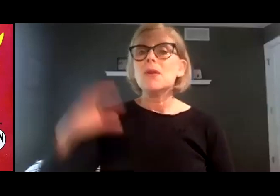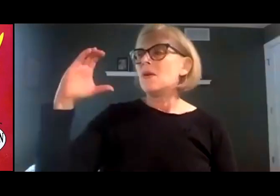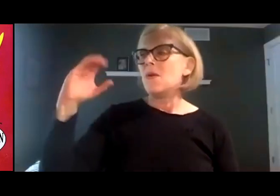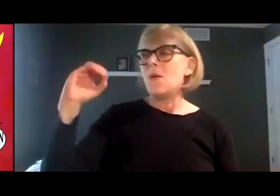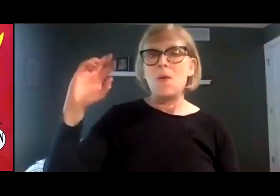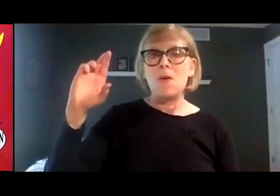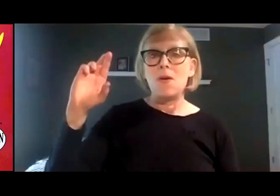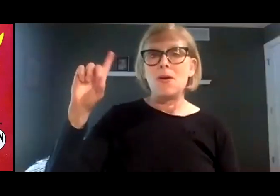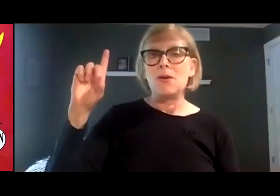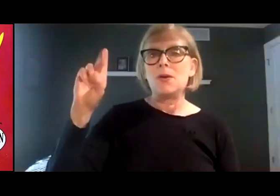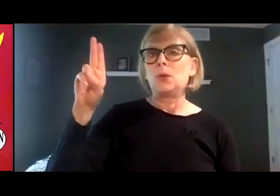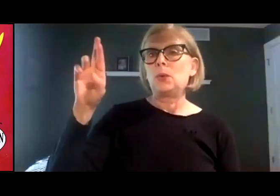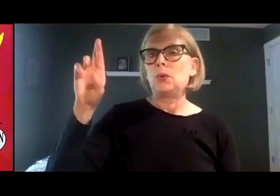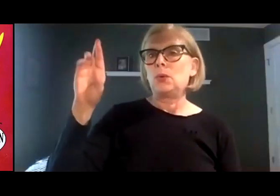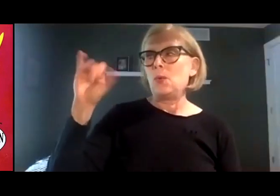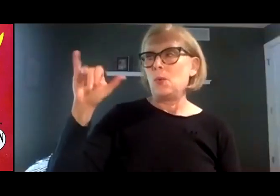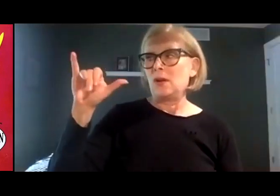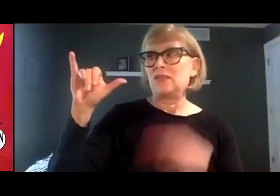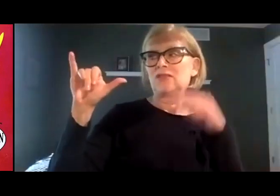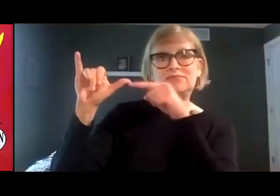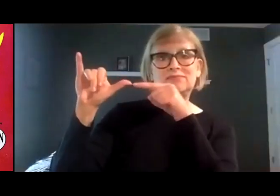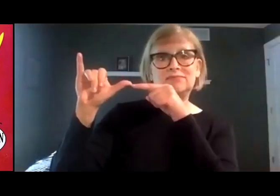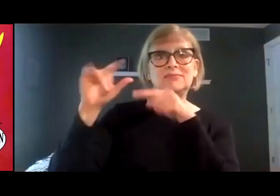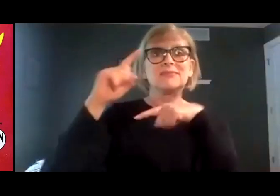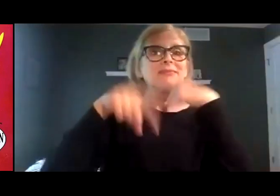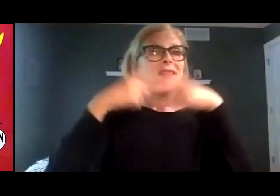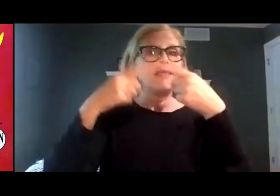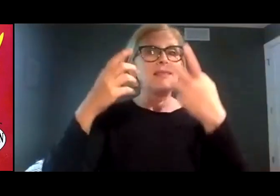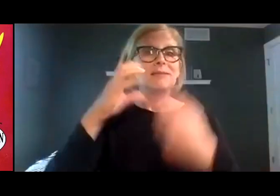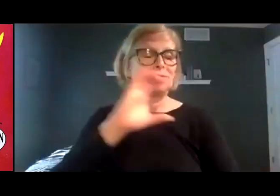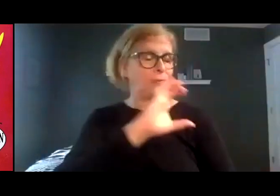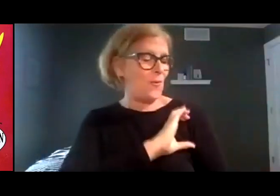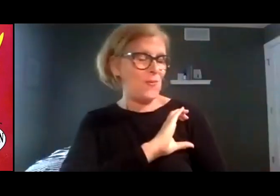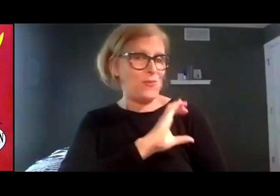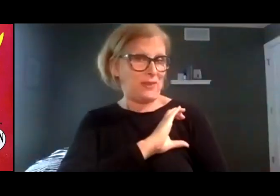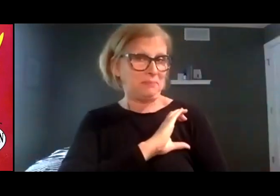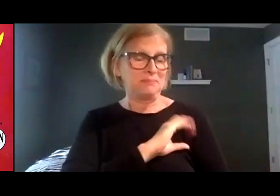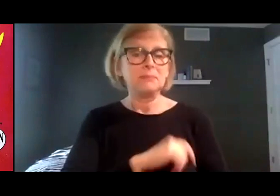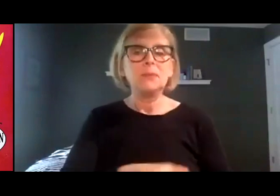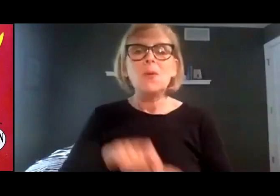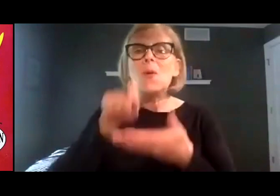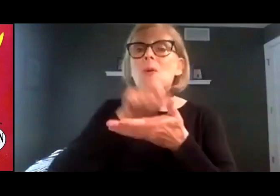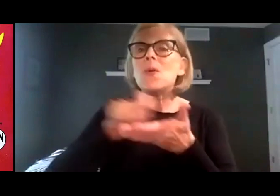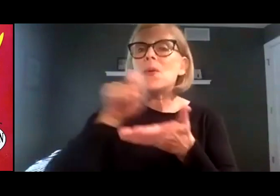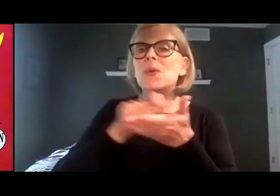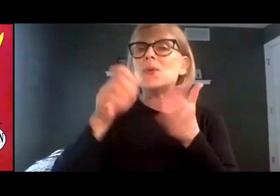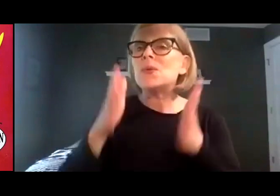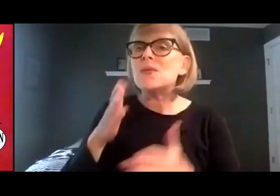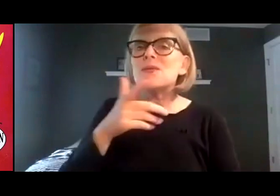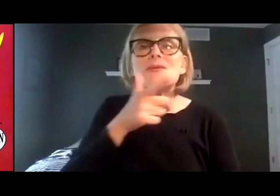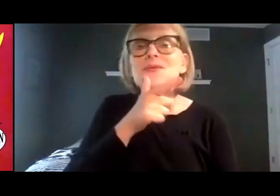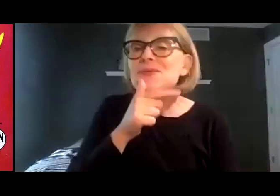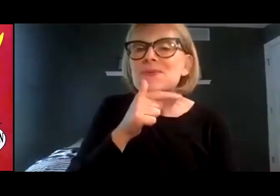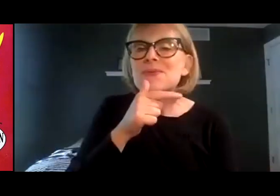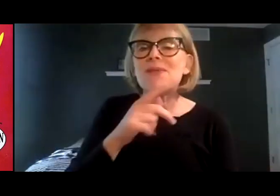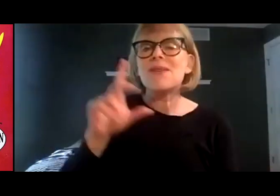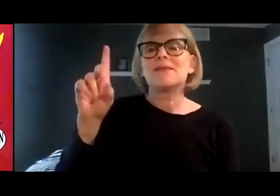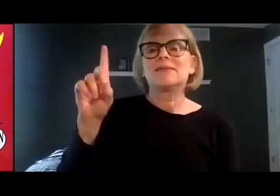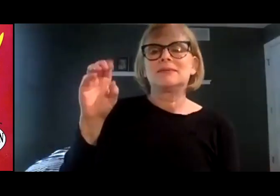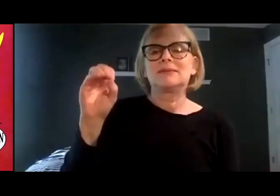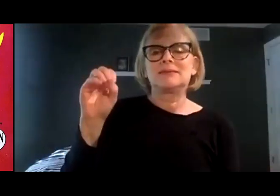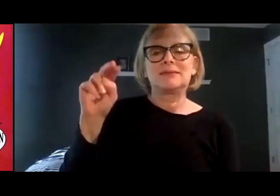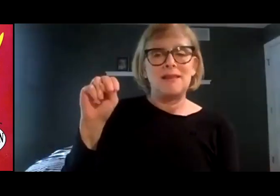The title of this book is Corduroy by Don